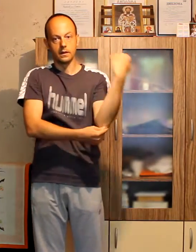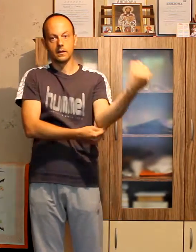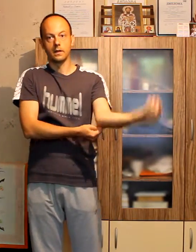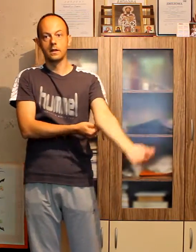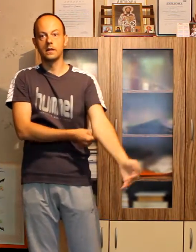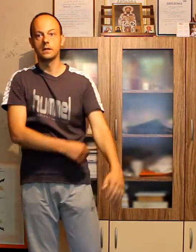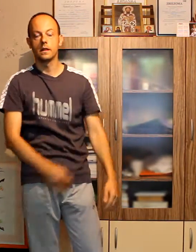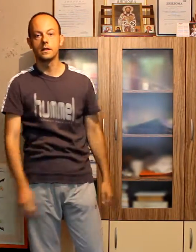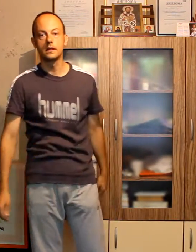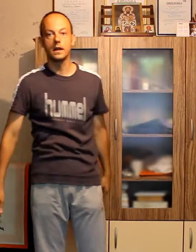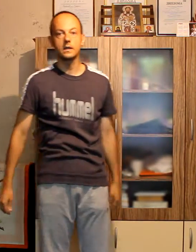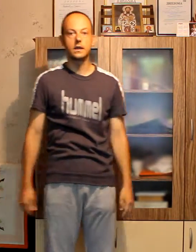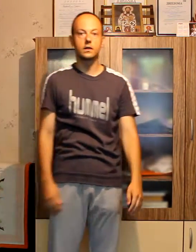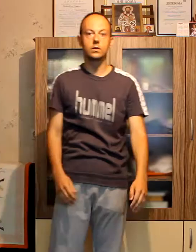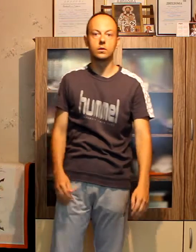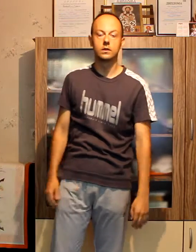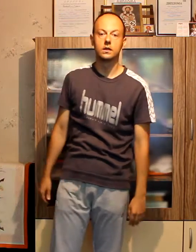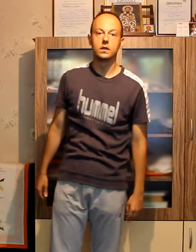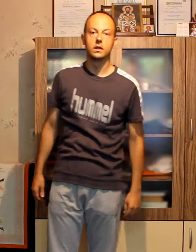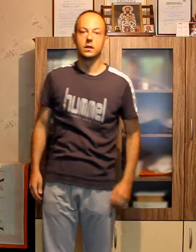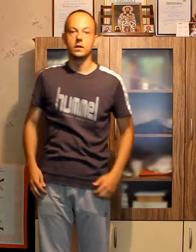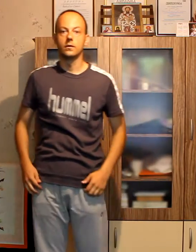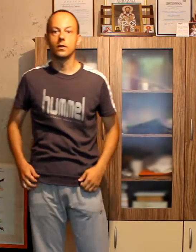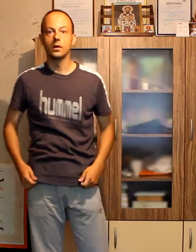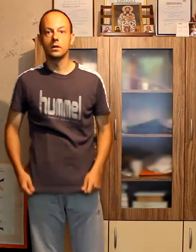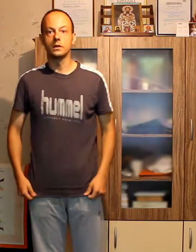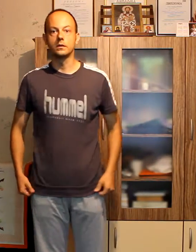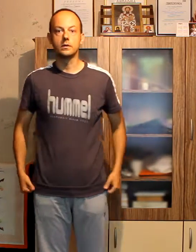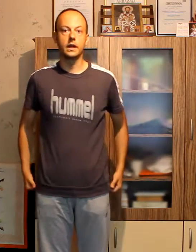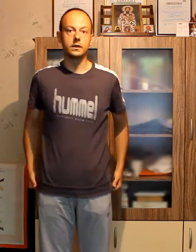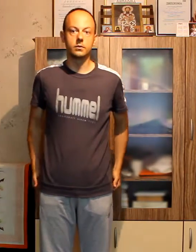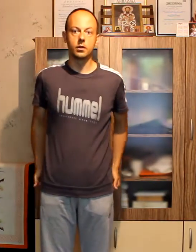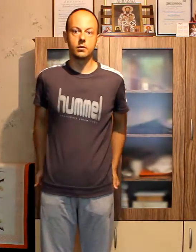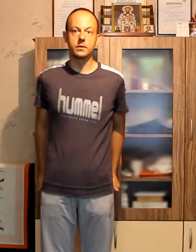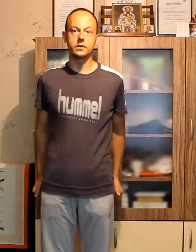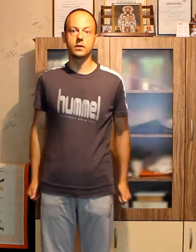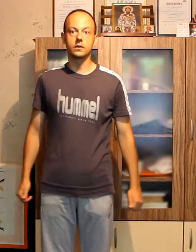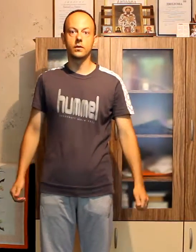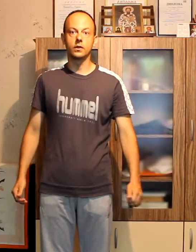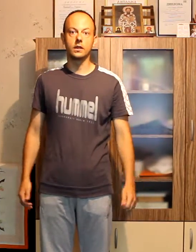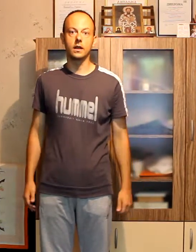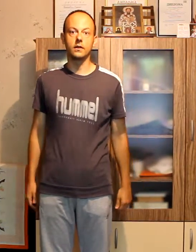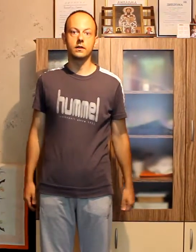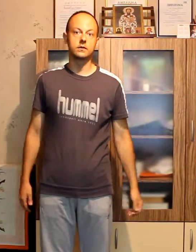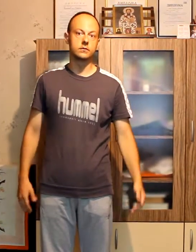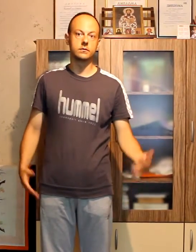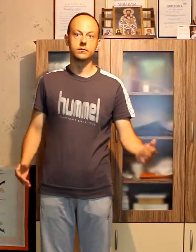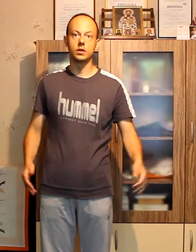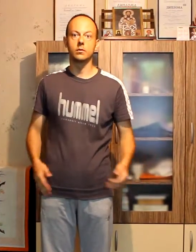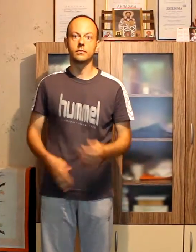These exercises are good for light problems, not for heavy problems.